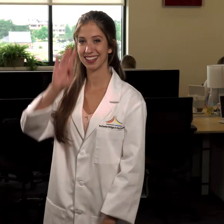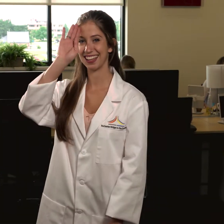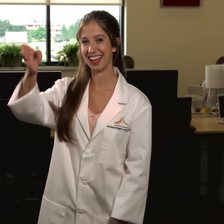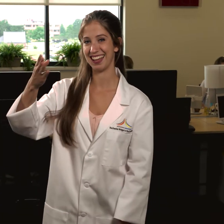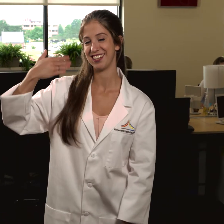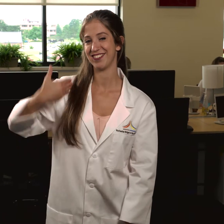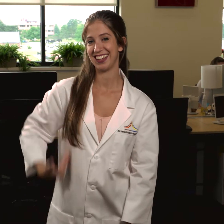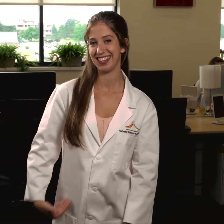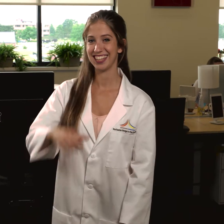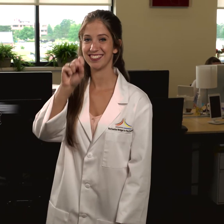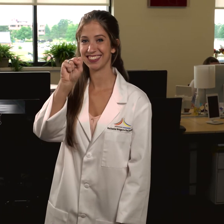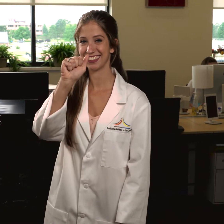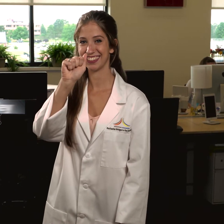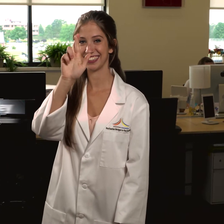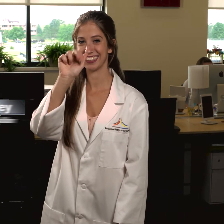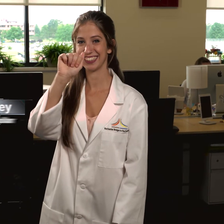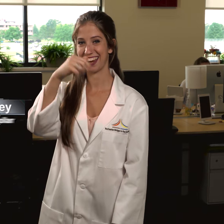Hello, I'm Sarah Kimbley.